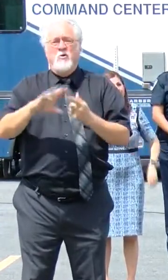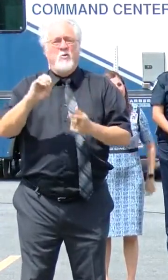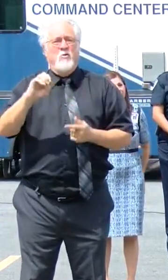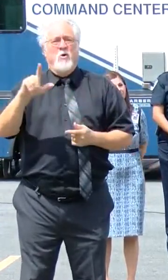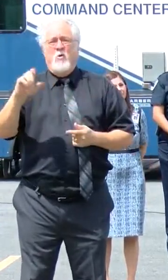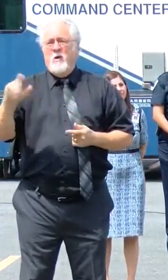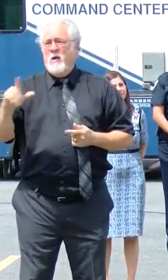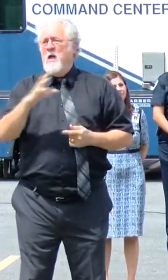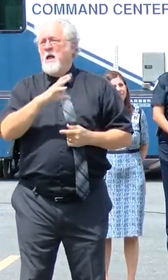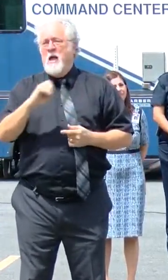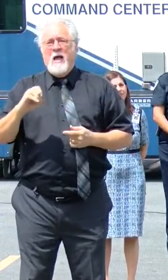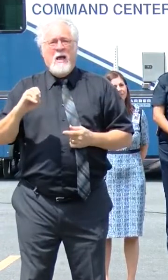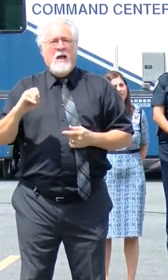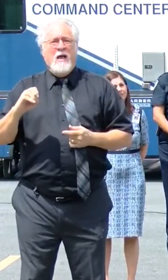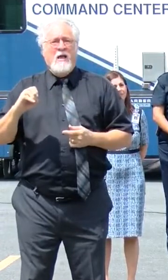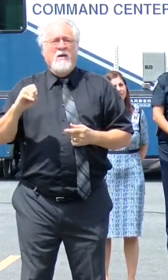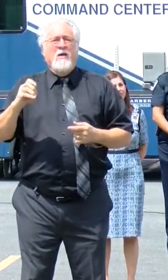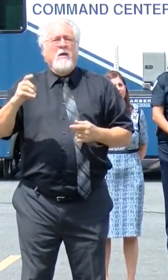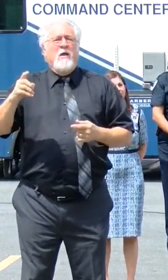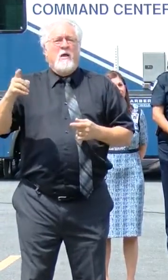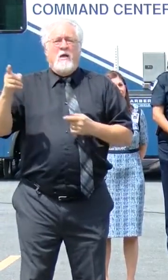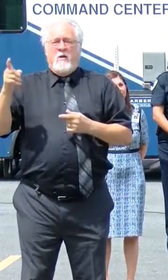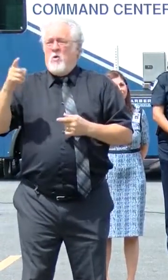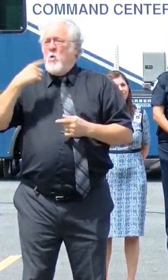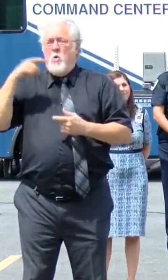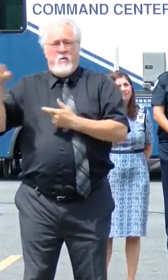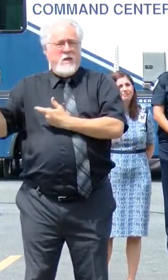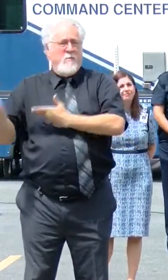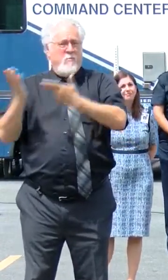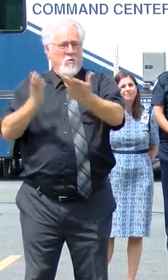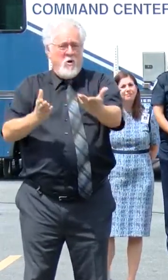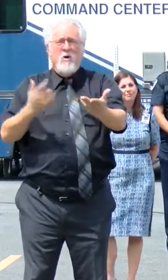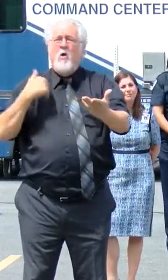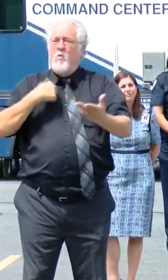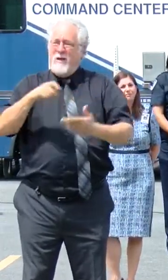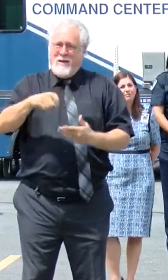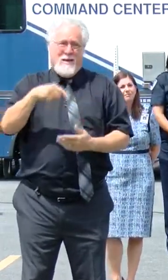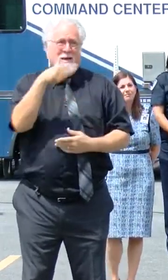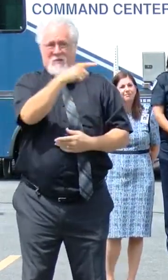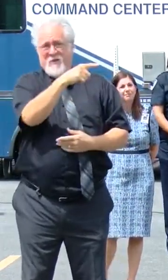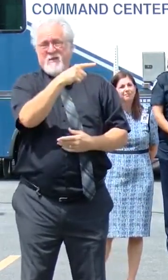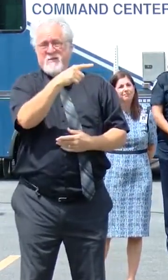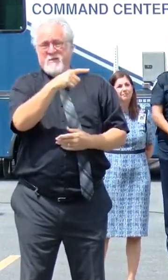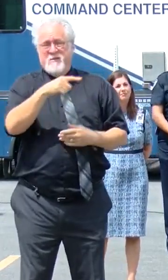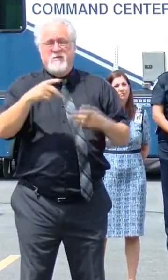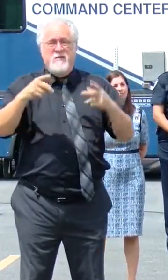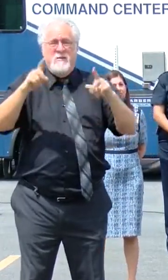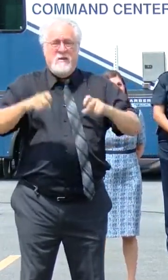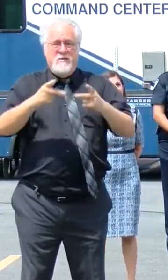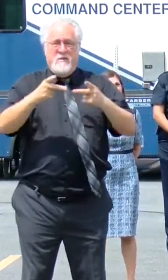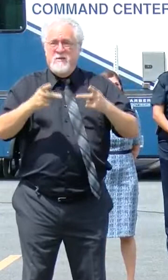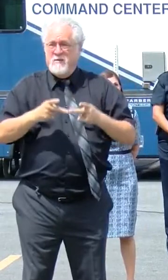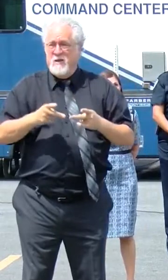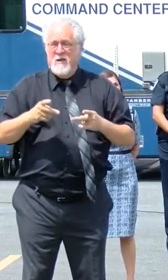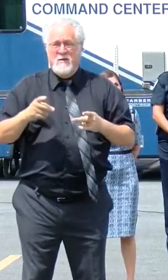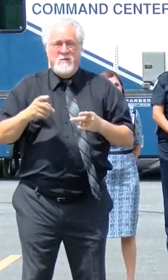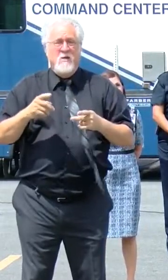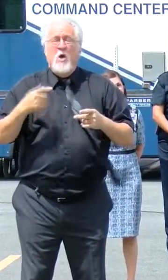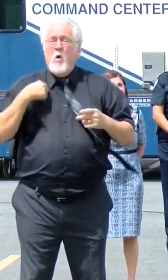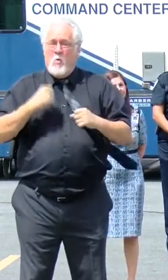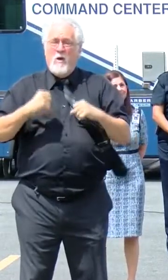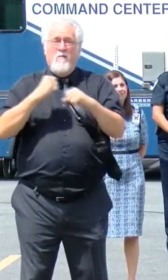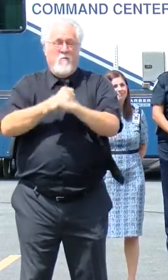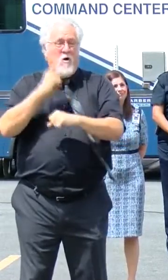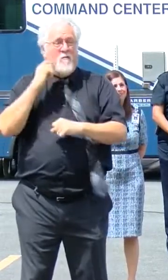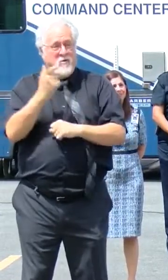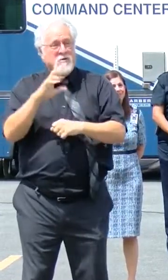and everybody that they brought forward here. We certainly needed this facility in the community when we fought for this a few